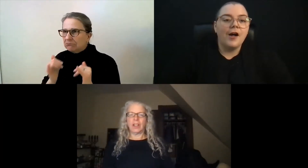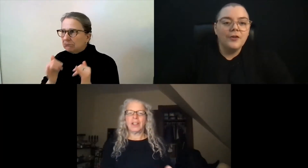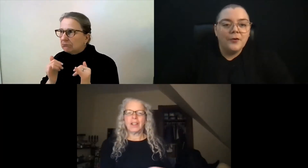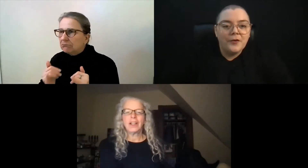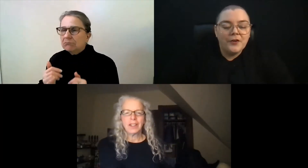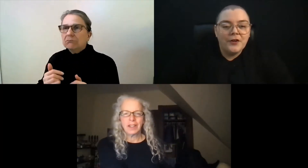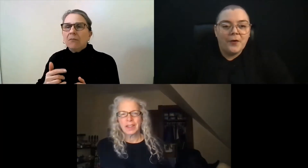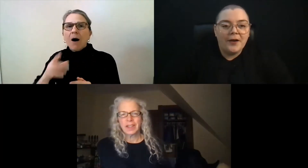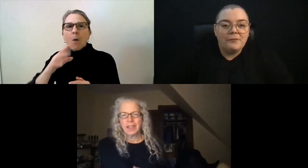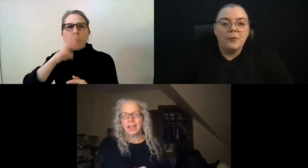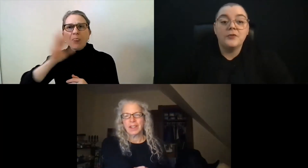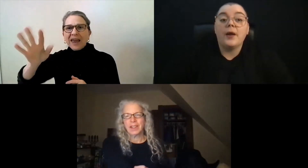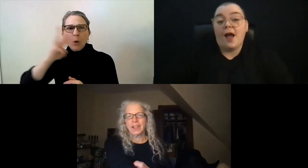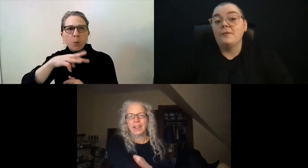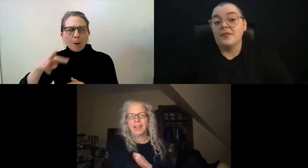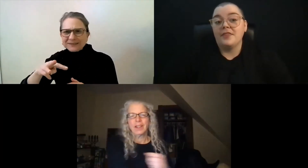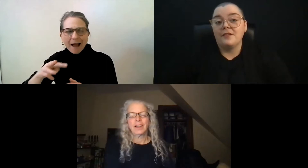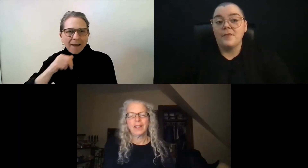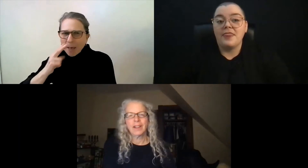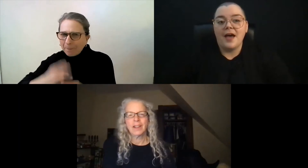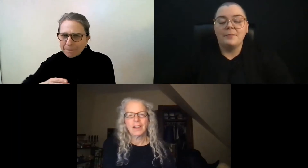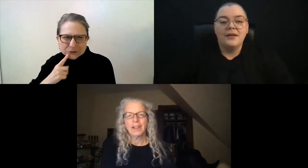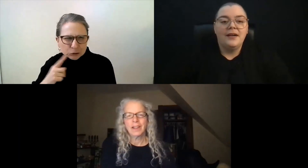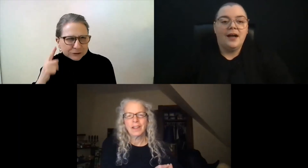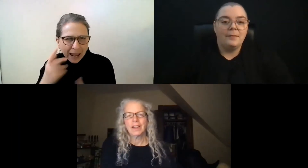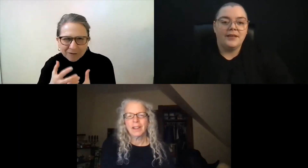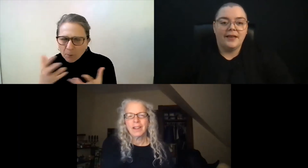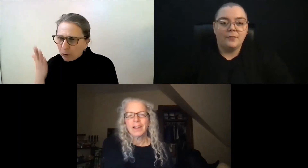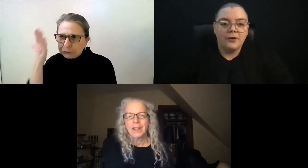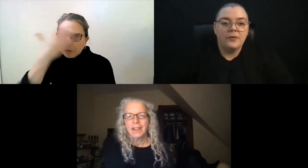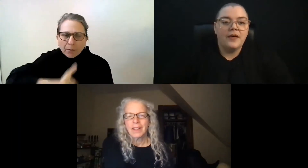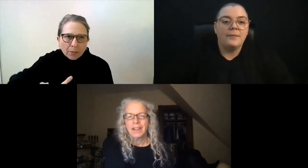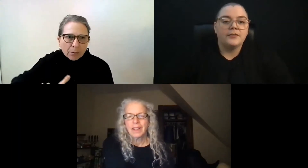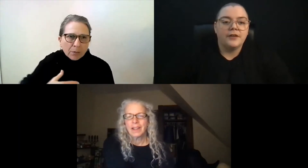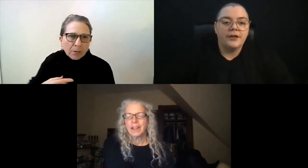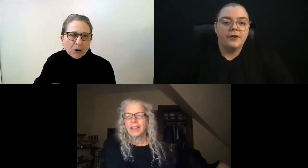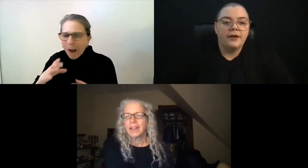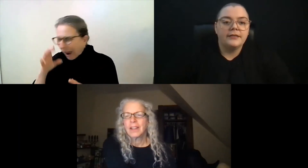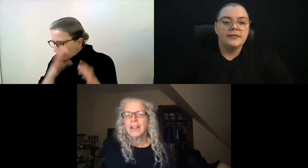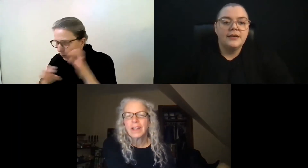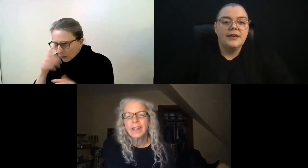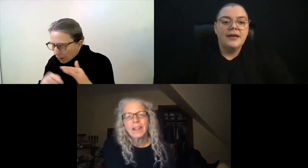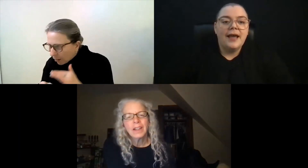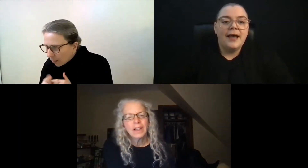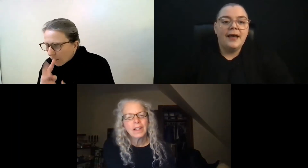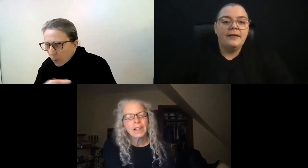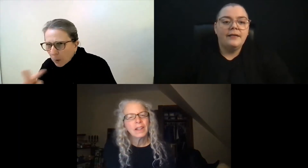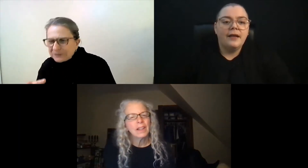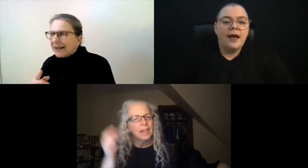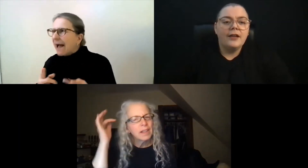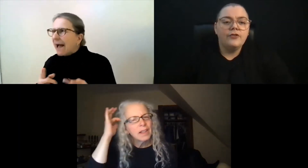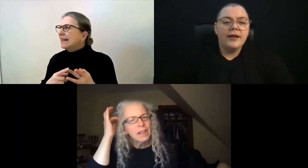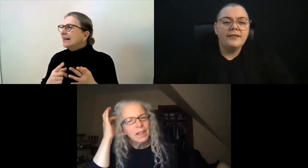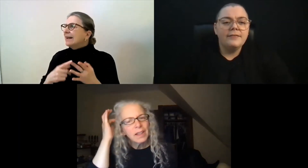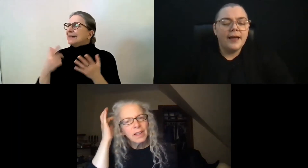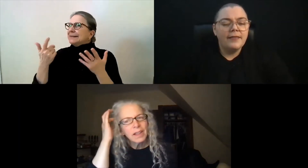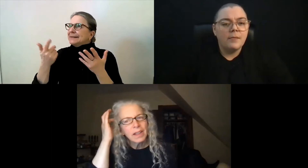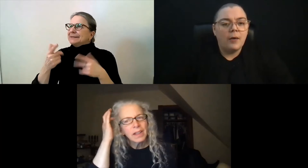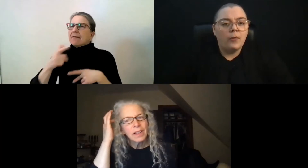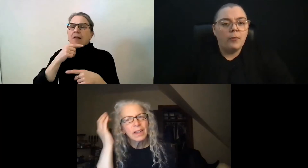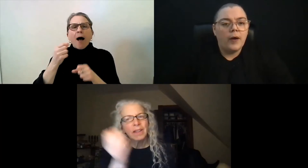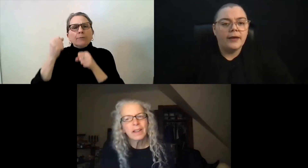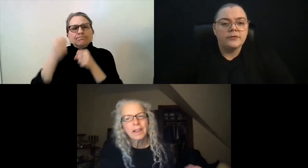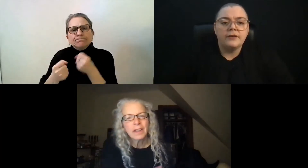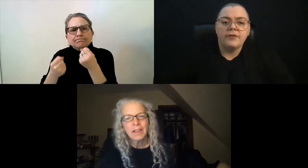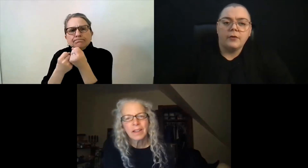I followed, you know, kind of what was going on with them, because I had worked with them. was very curious. And I tried to find